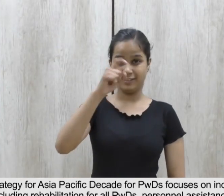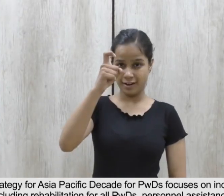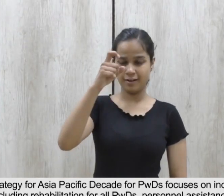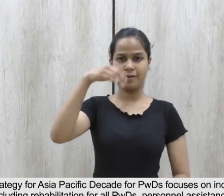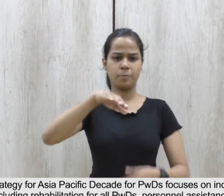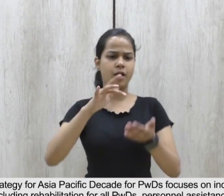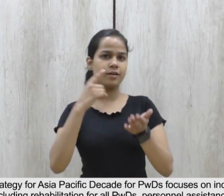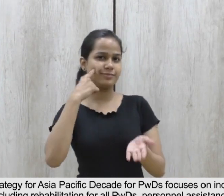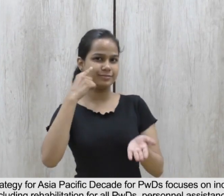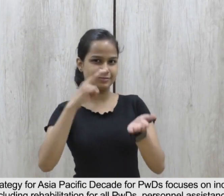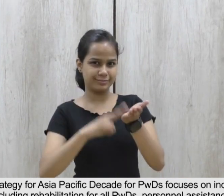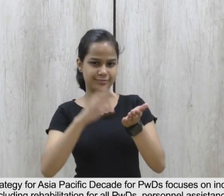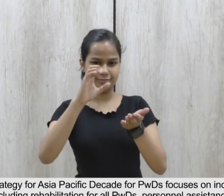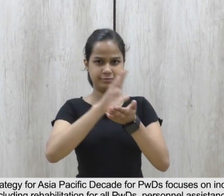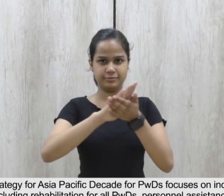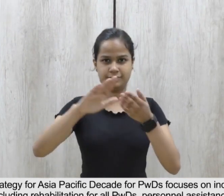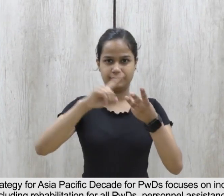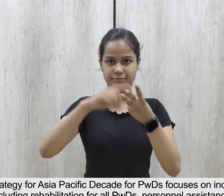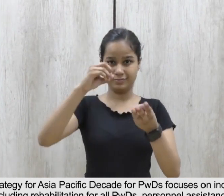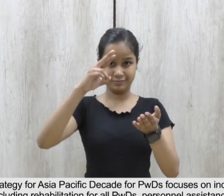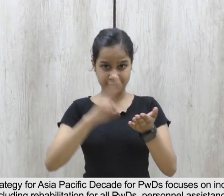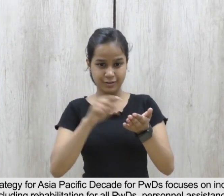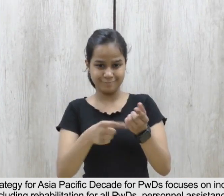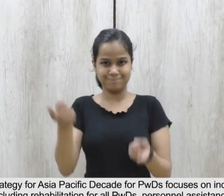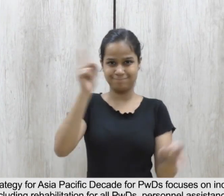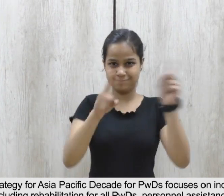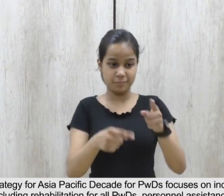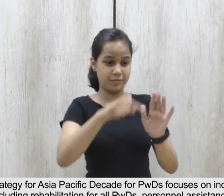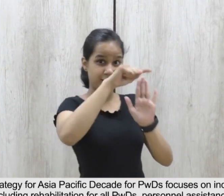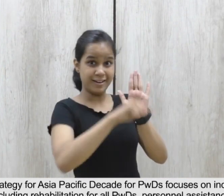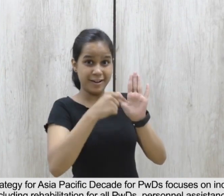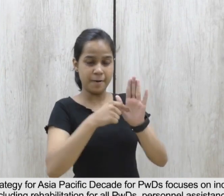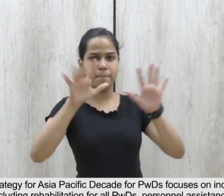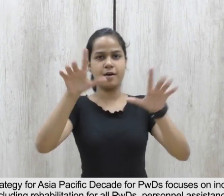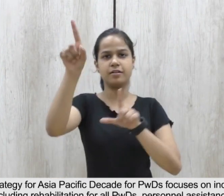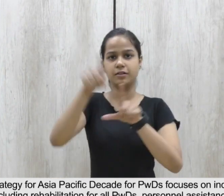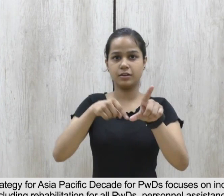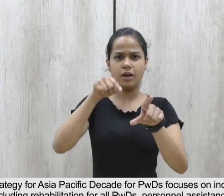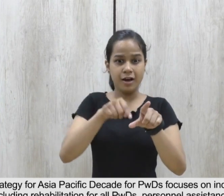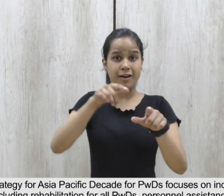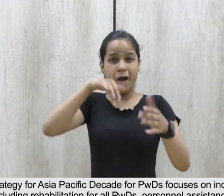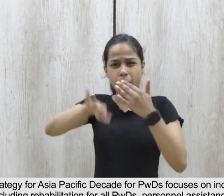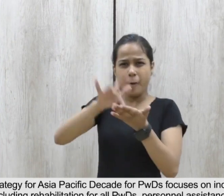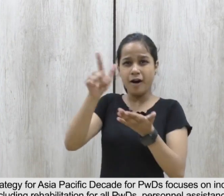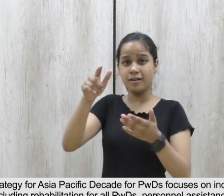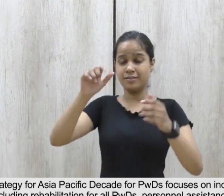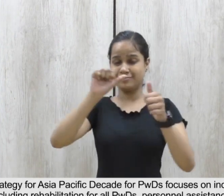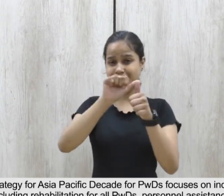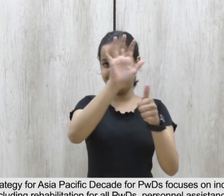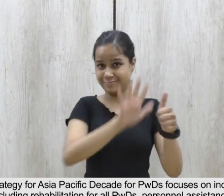6.7. The insurance strategy for Asia-Pacific Decade for the PWDs focuses on increased access to all